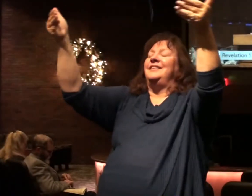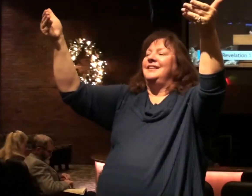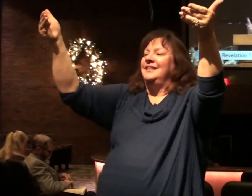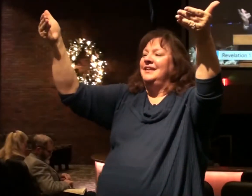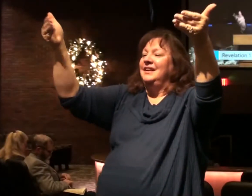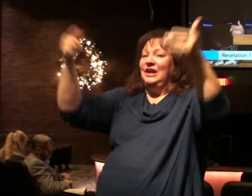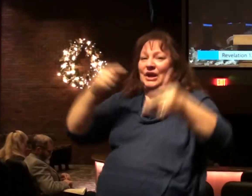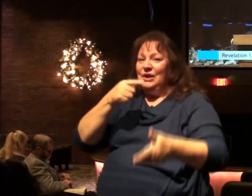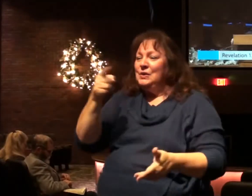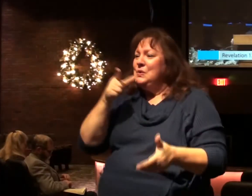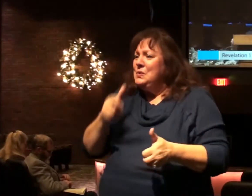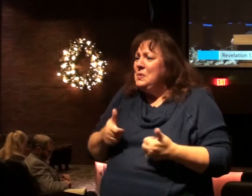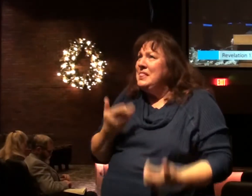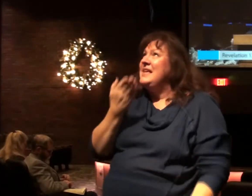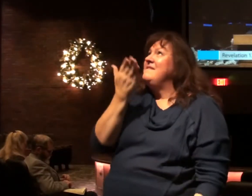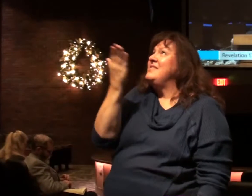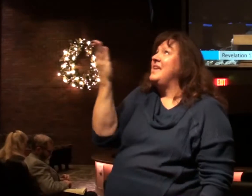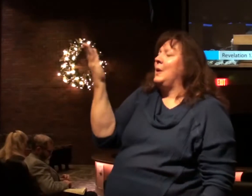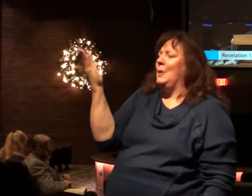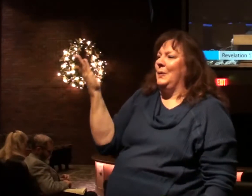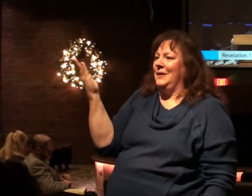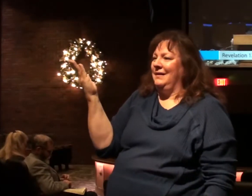and you who dwell in them.